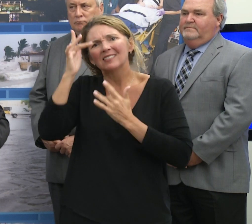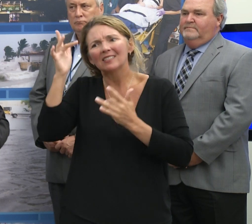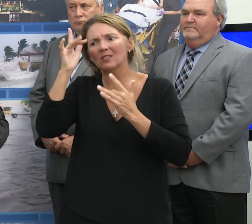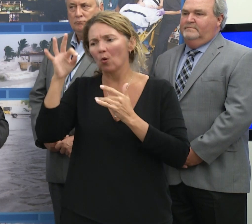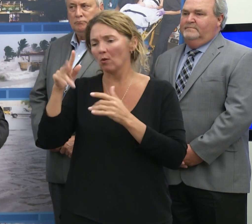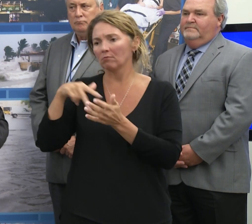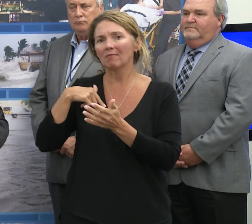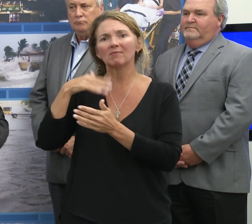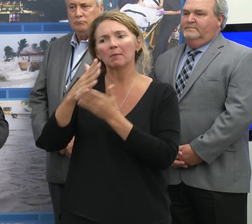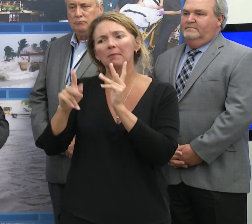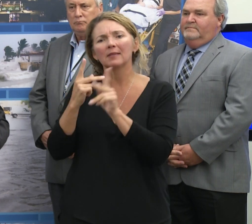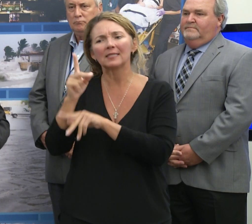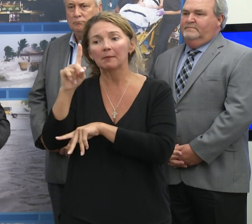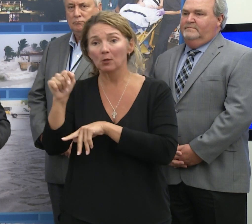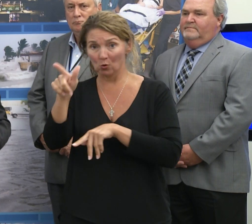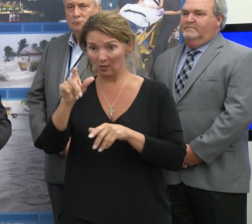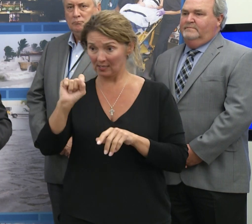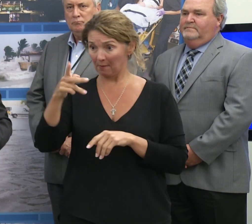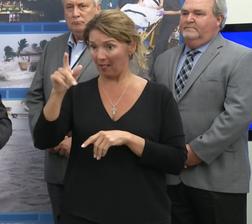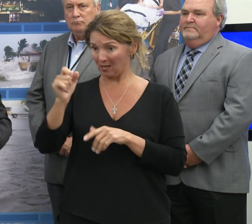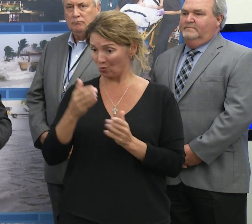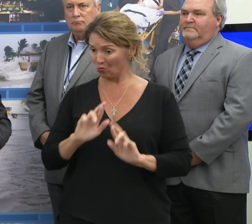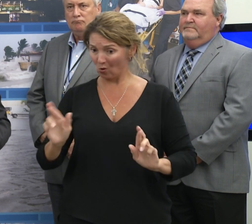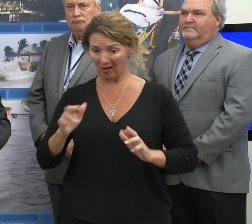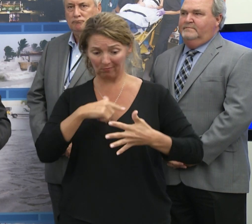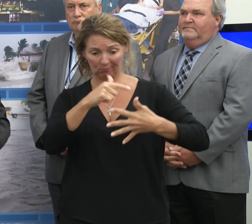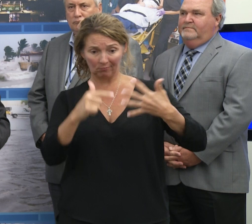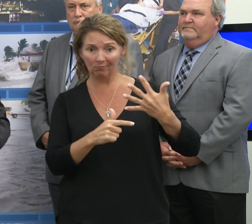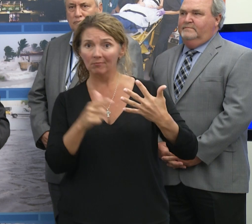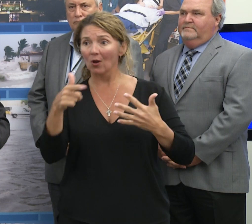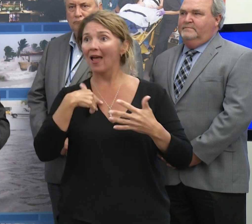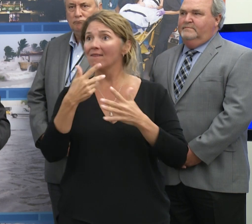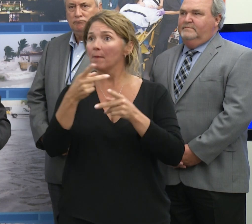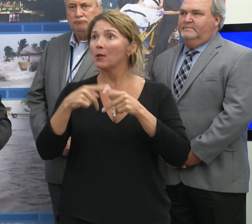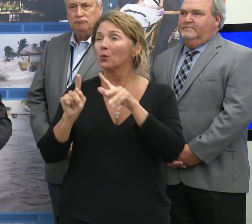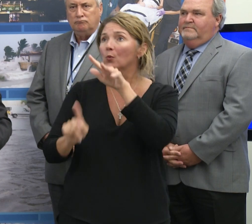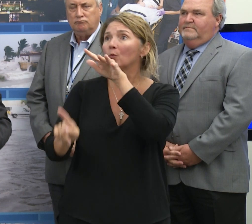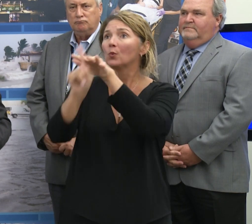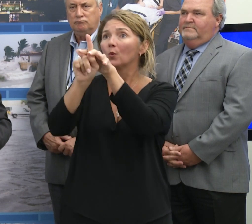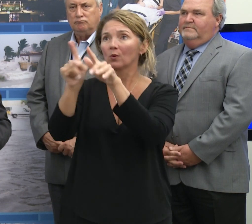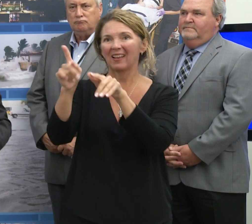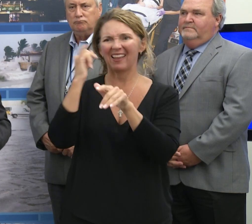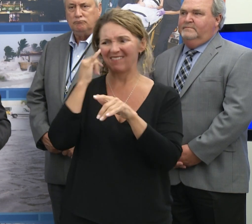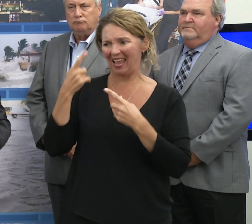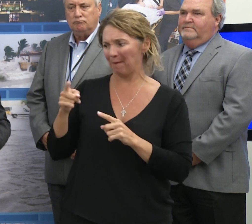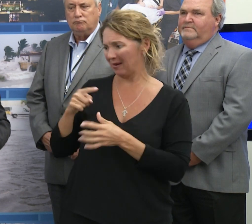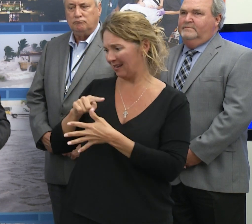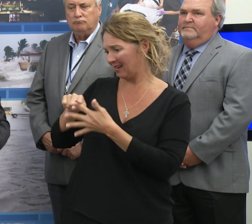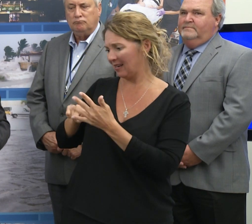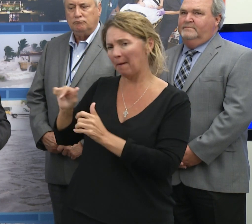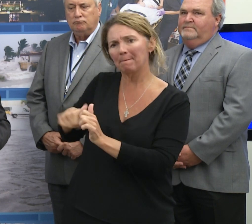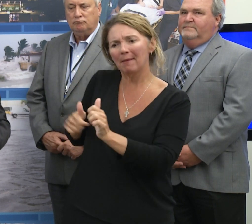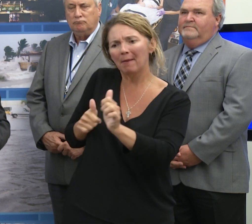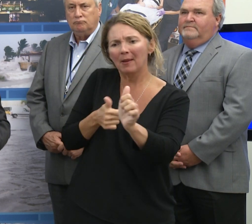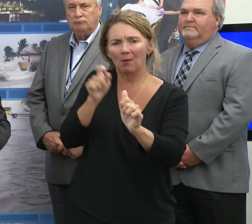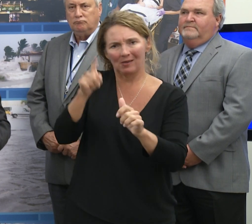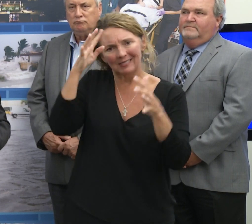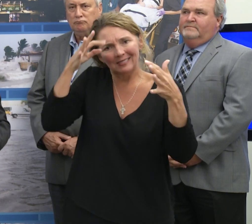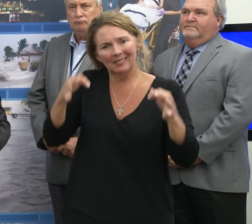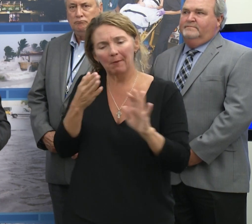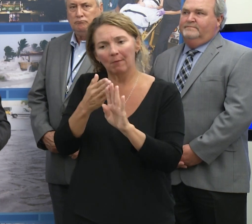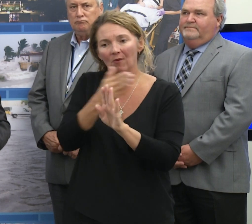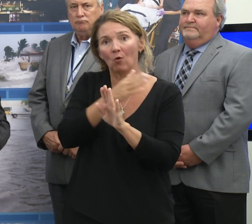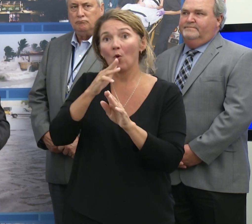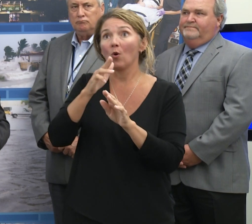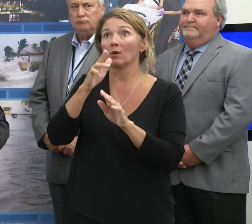Do you have your supplies ready? Do you have a place to go? All of those things need to be decided before